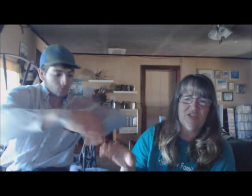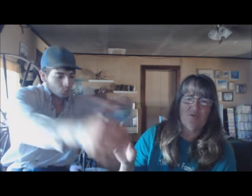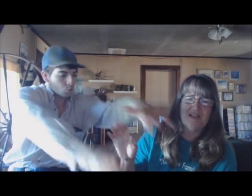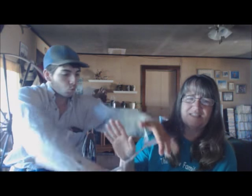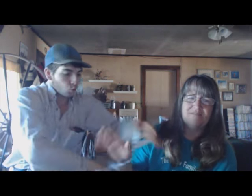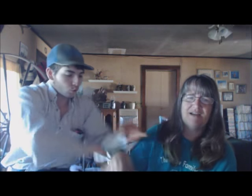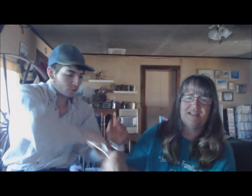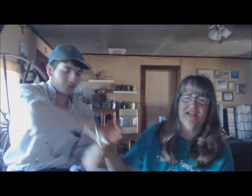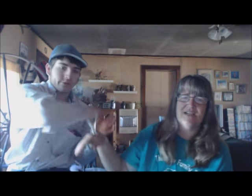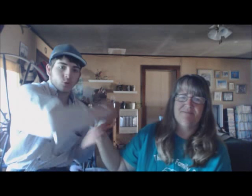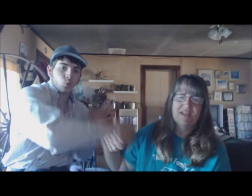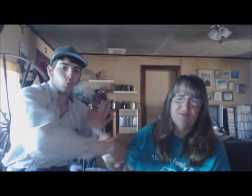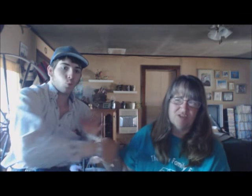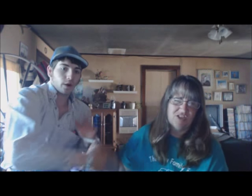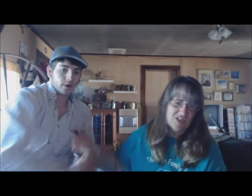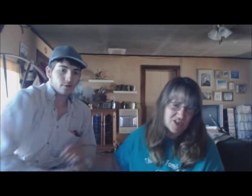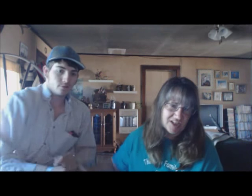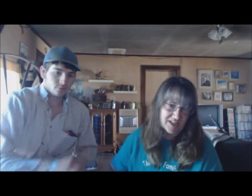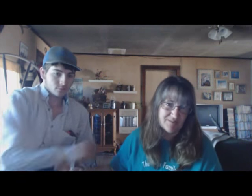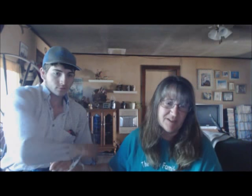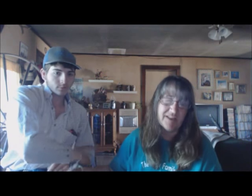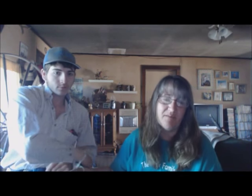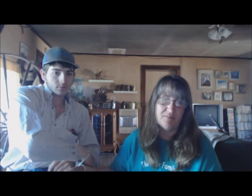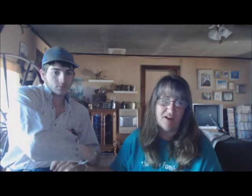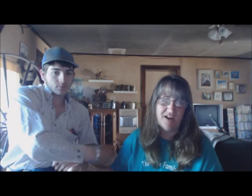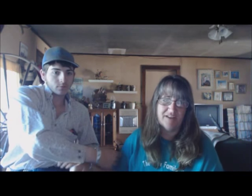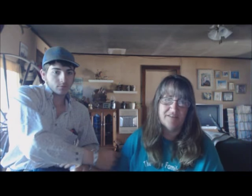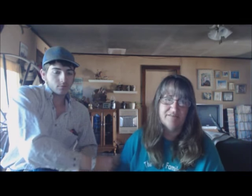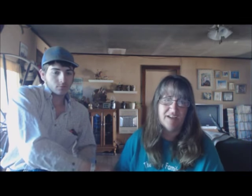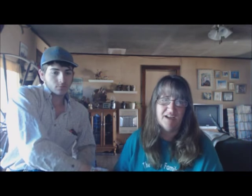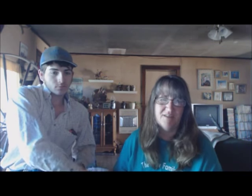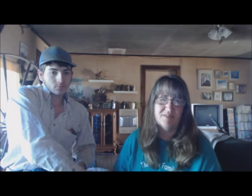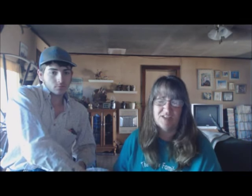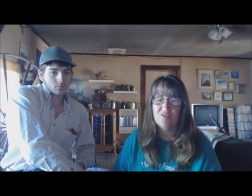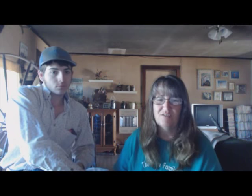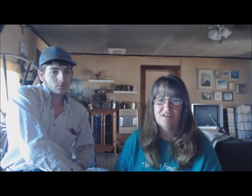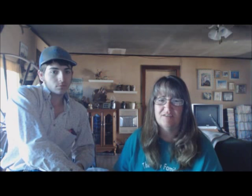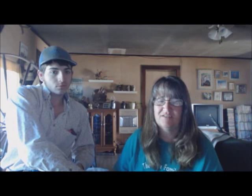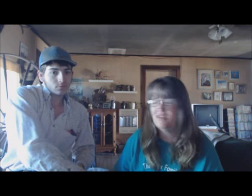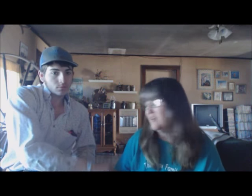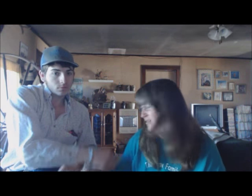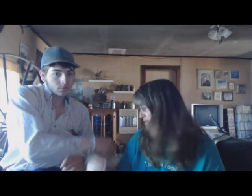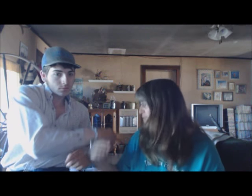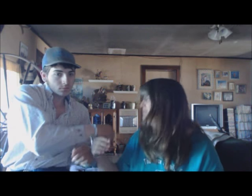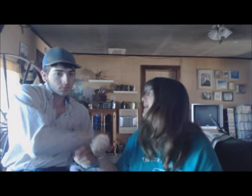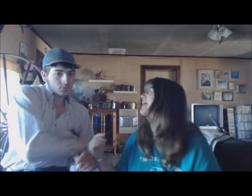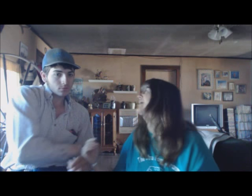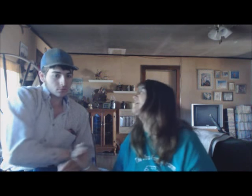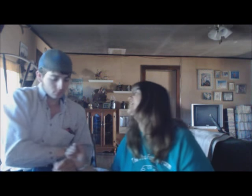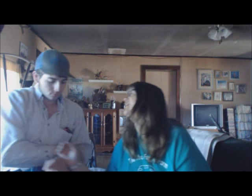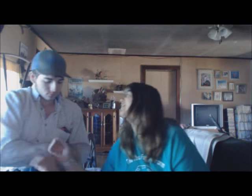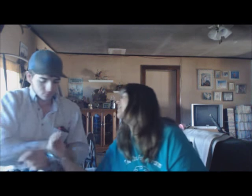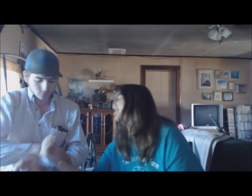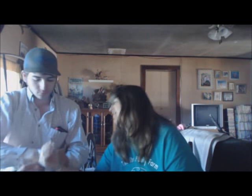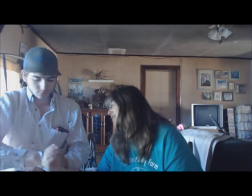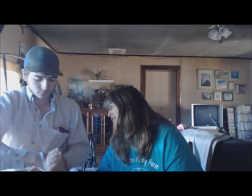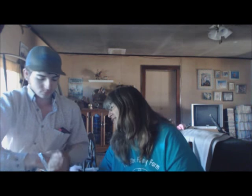Just wasted my time. It's good cheese up until that brine soak. So, are you holding my hand? Oh.